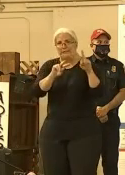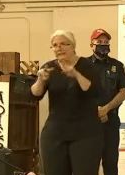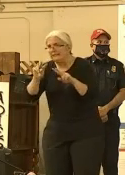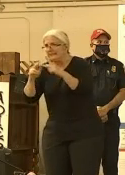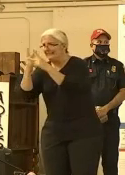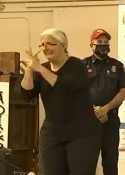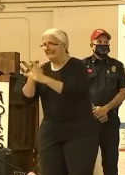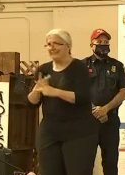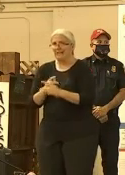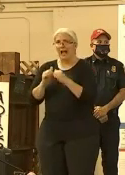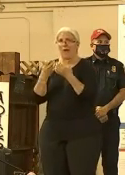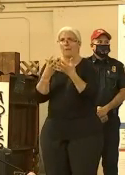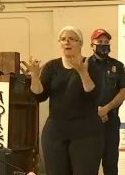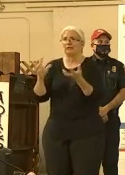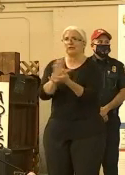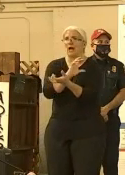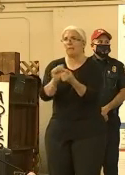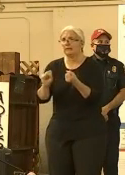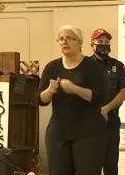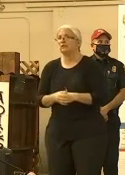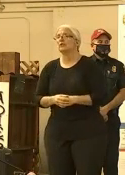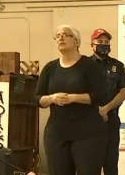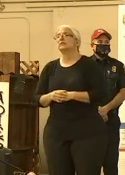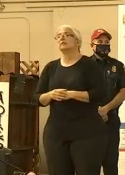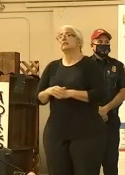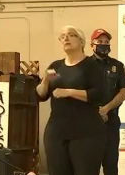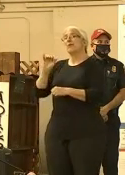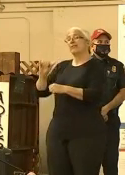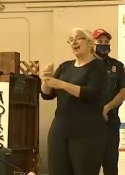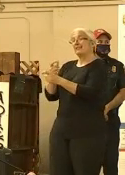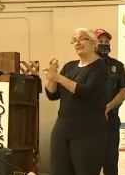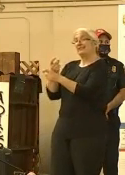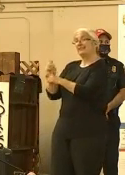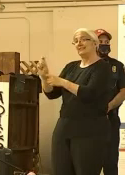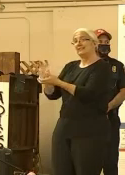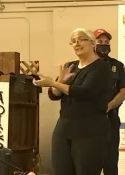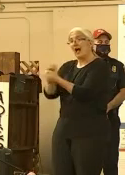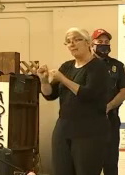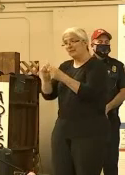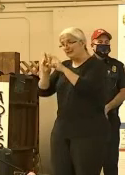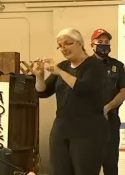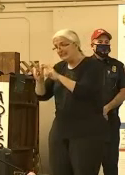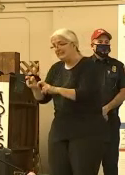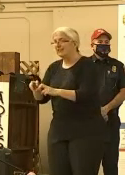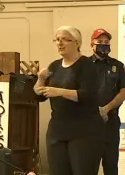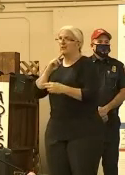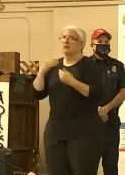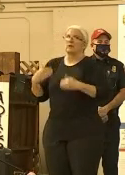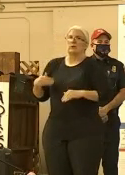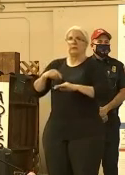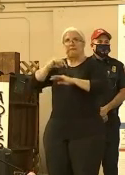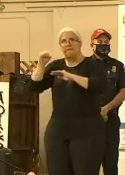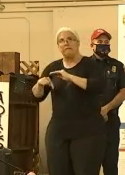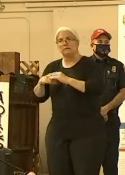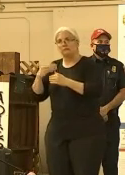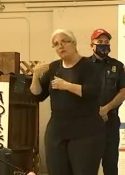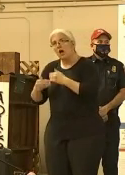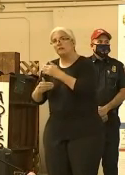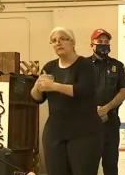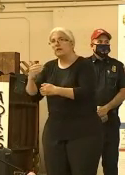One of things we want with damage assessment, it's a process that we have, and we want to make sure that we give the right information when we get the